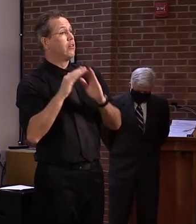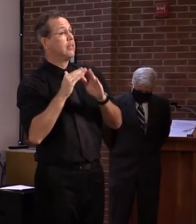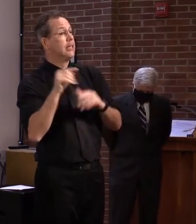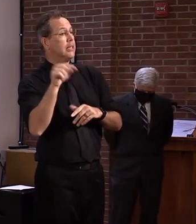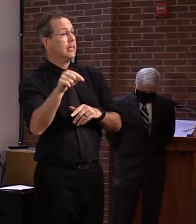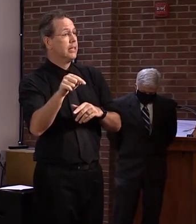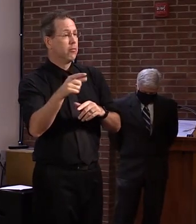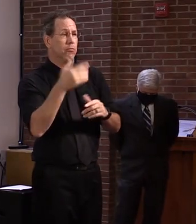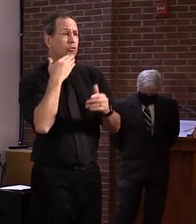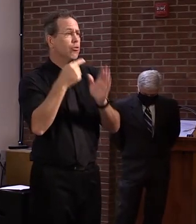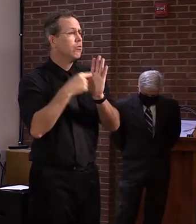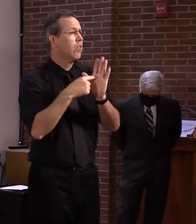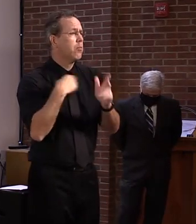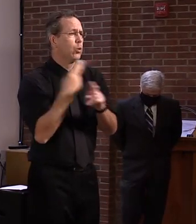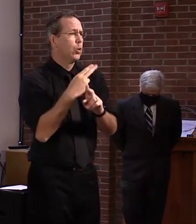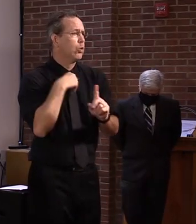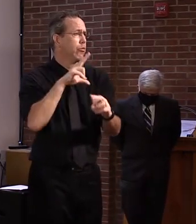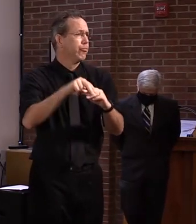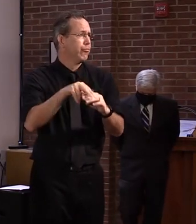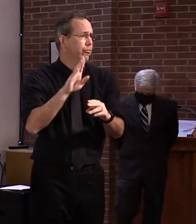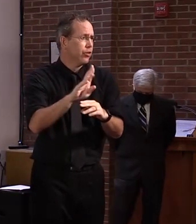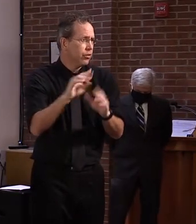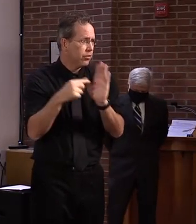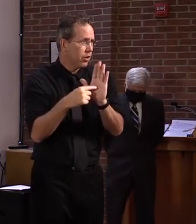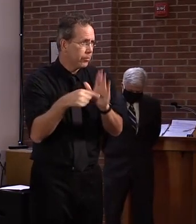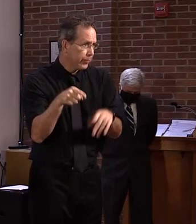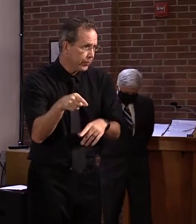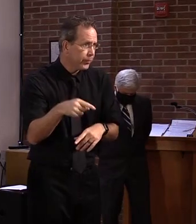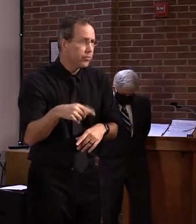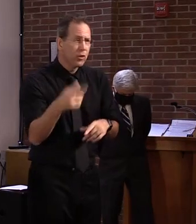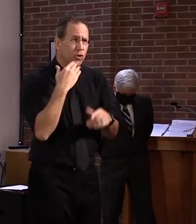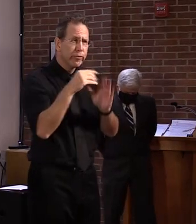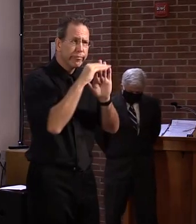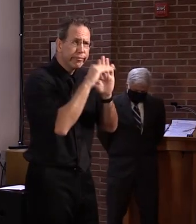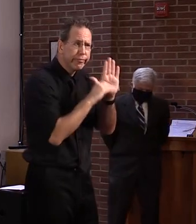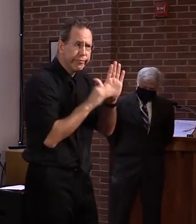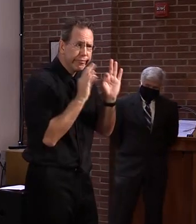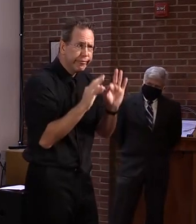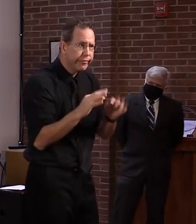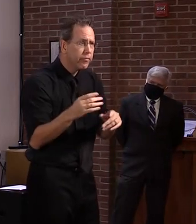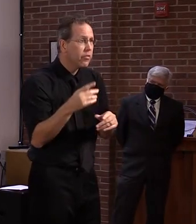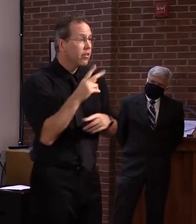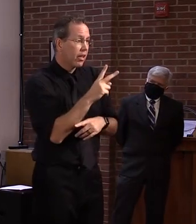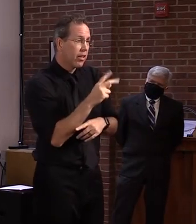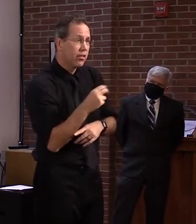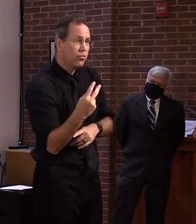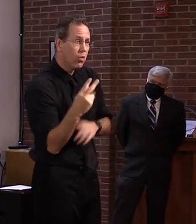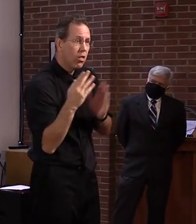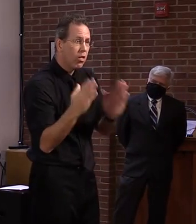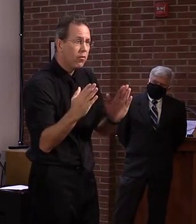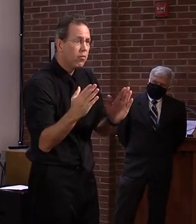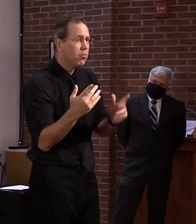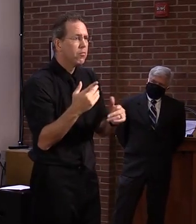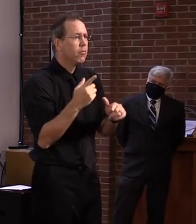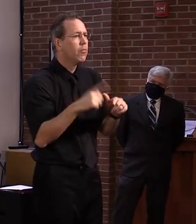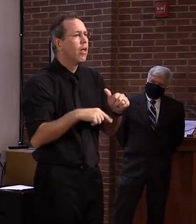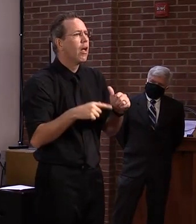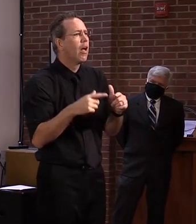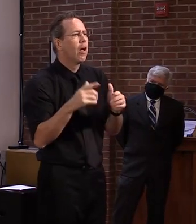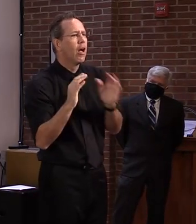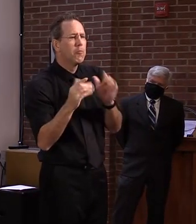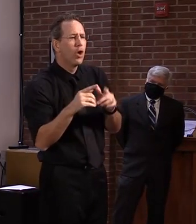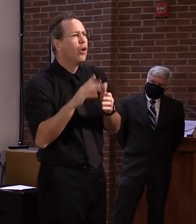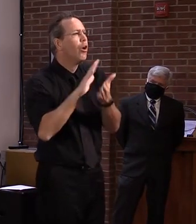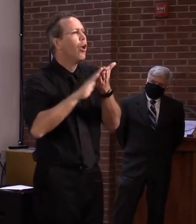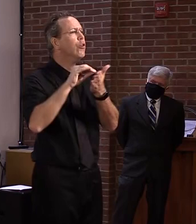meet the needs of the students. And we're talking about very young students all the way up to high schooling students. So I think they're two different settings altogether. But certainly I think